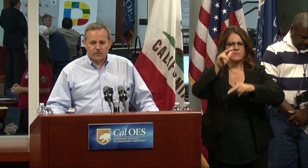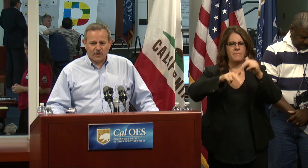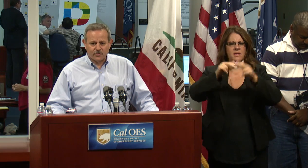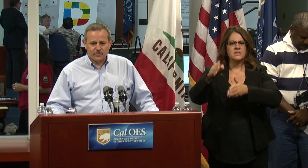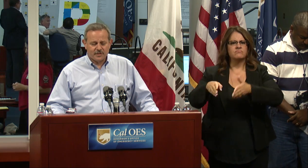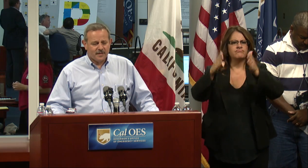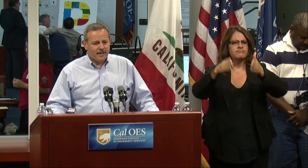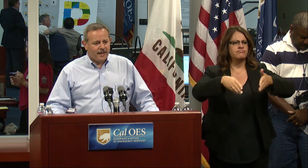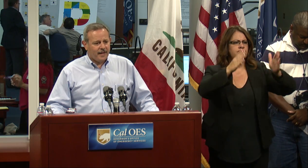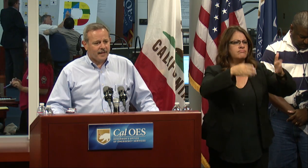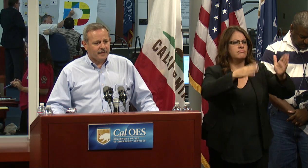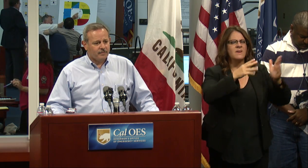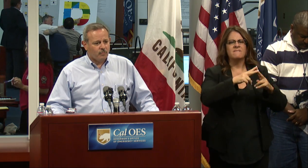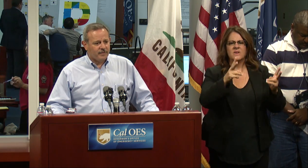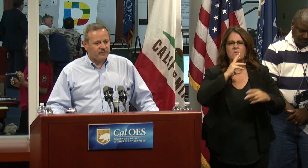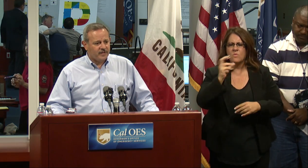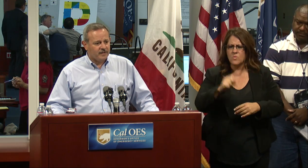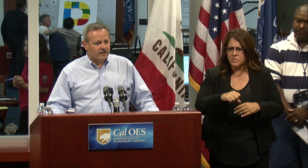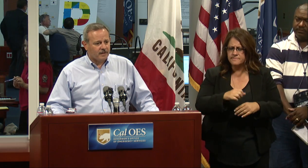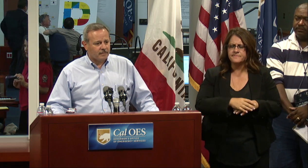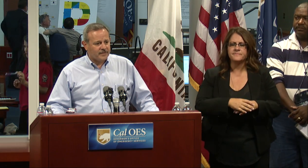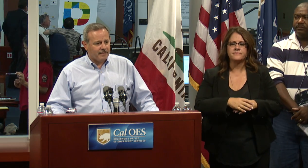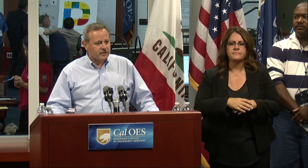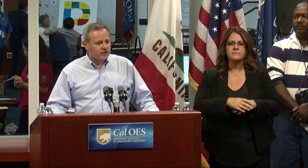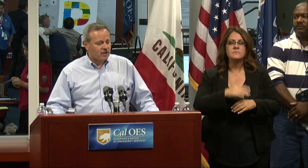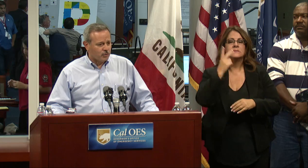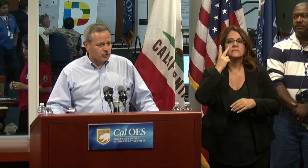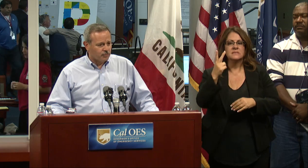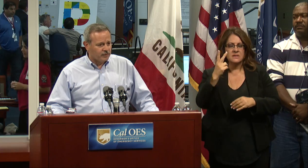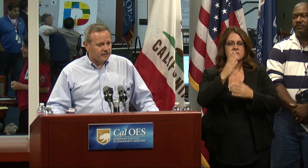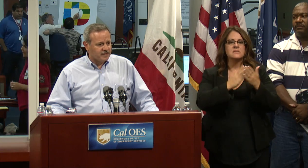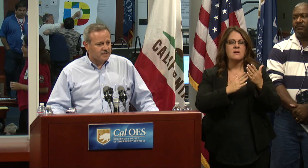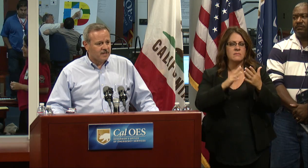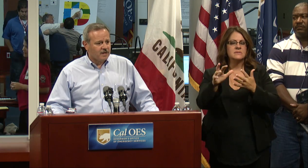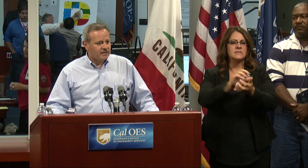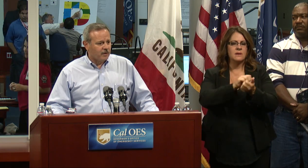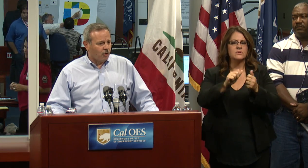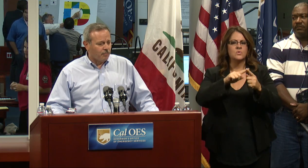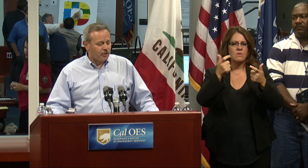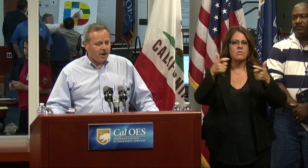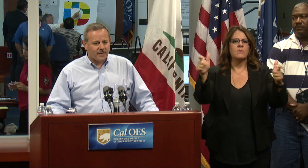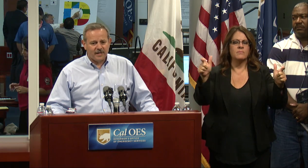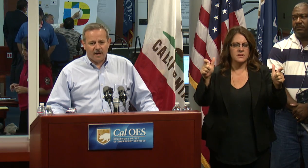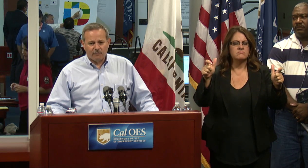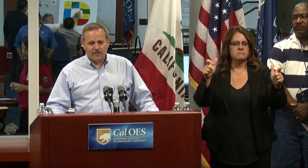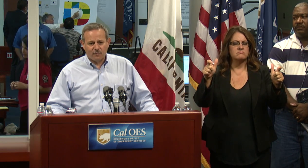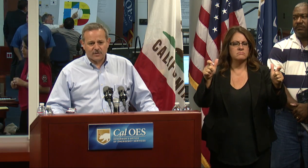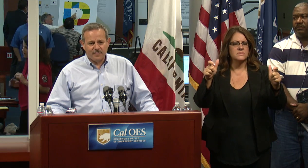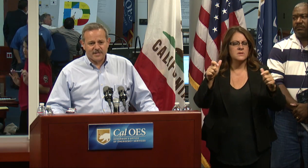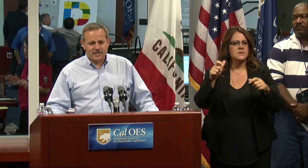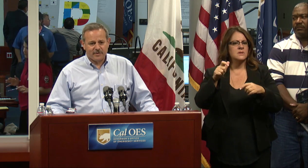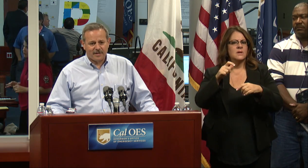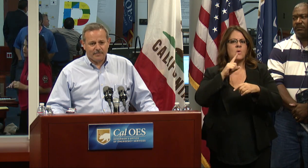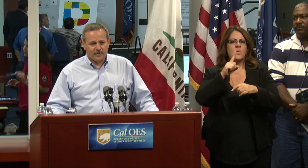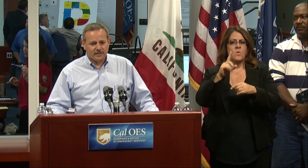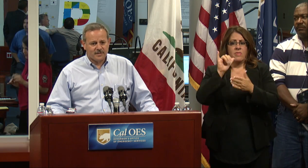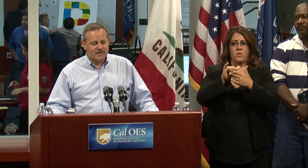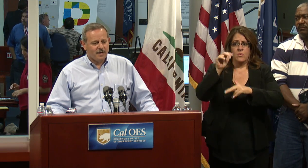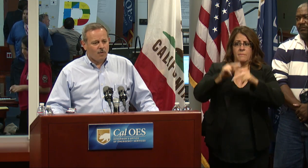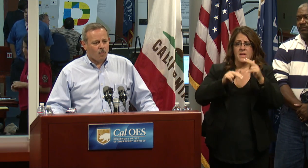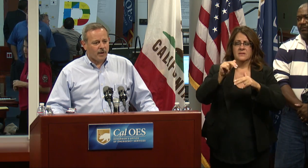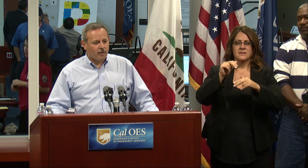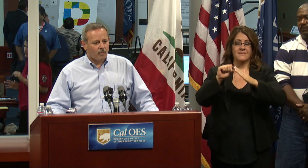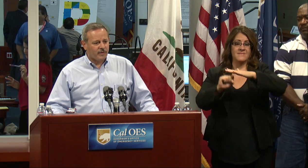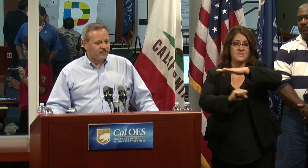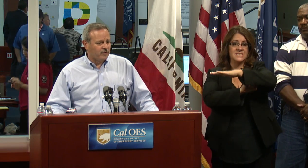are older structures, and we've seen damage to commercial buildings that are predominantly unreinforced masonry type buildings,